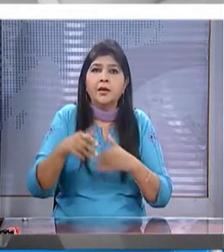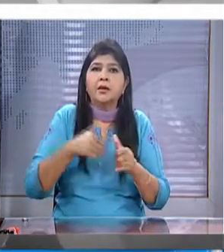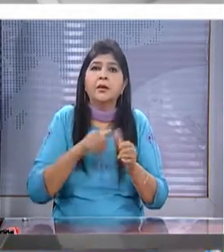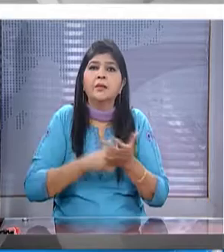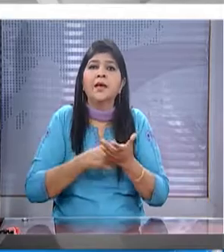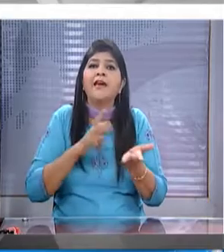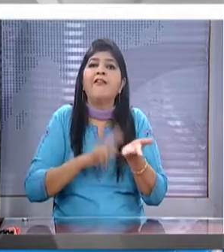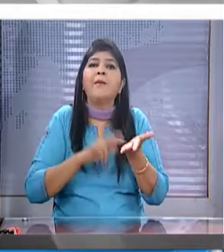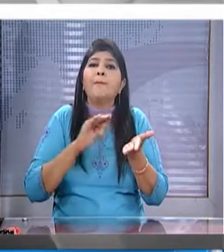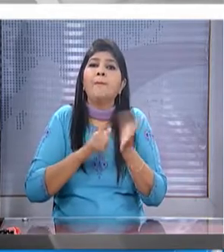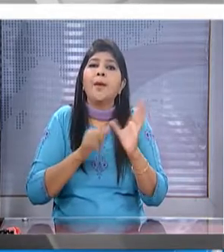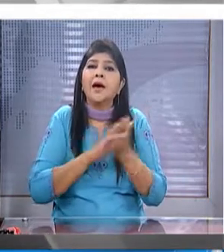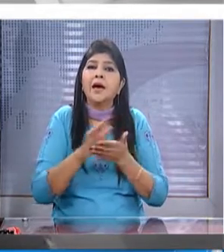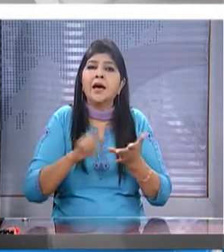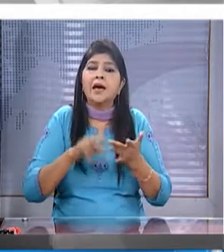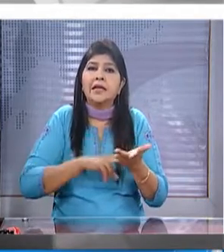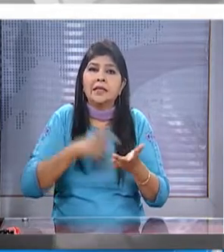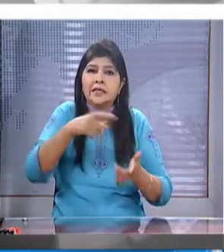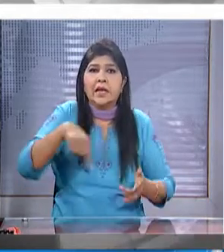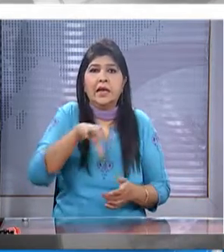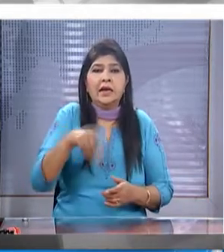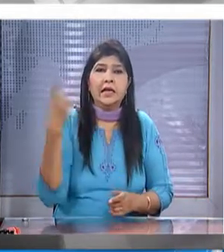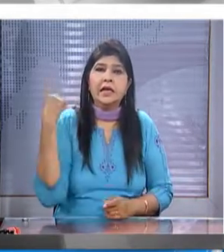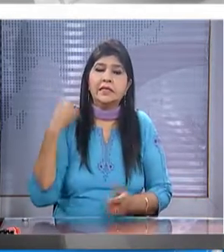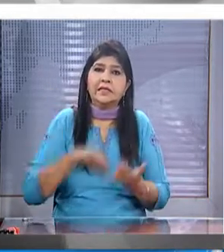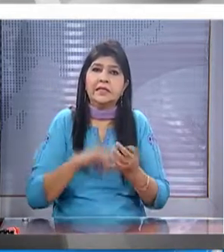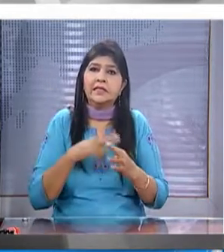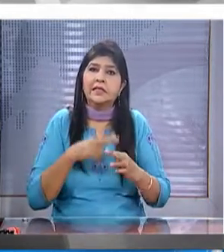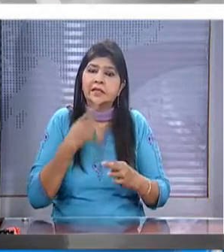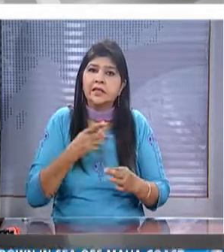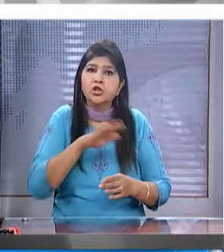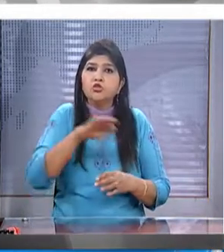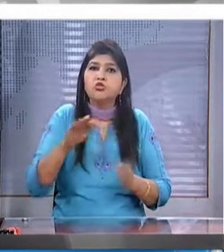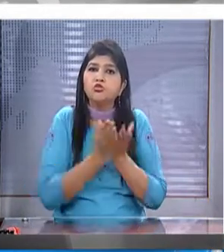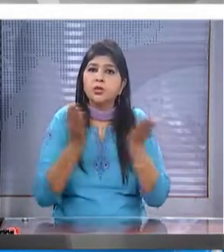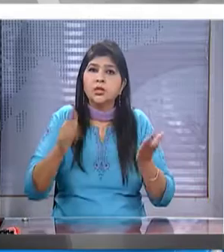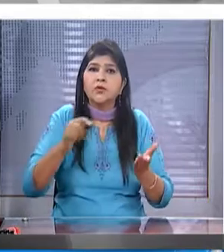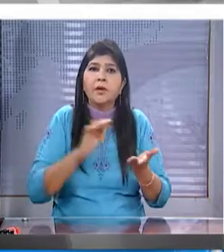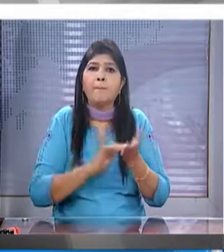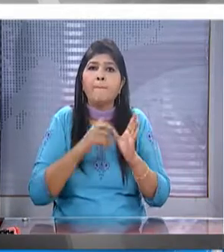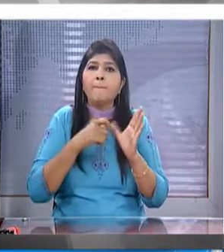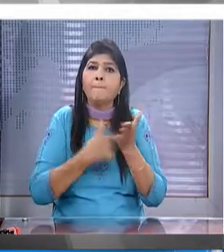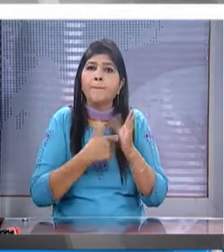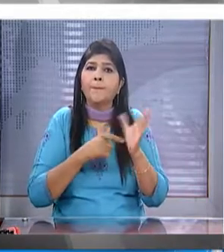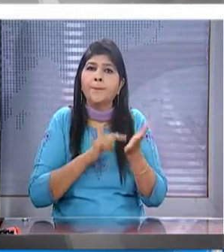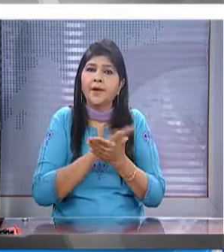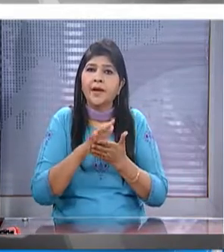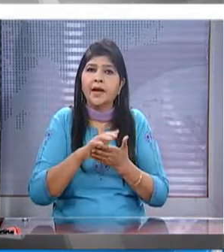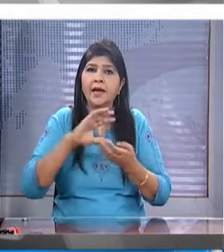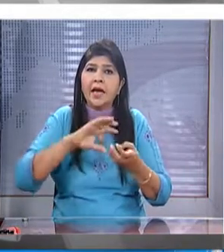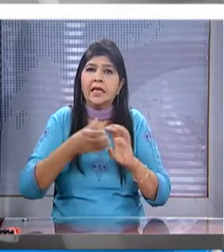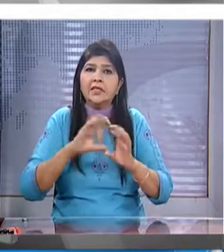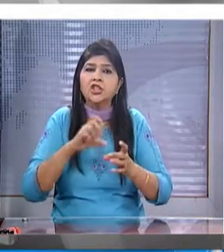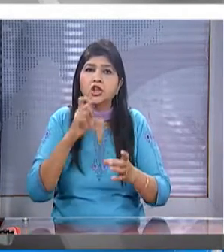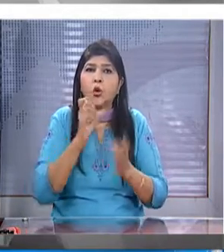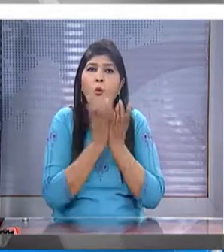coast in maharashtra sindhu durk district on saturday the students from maratha engineering college in belgaon